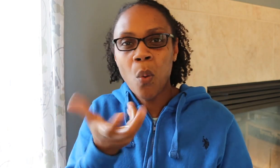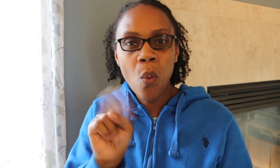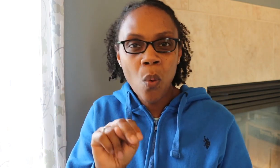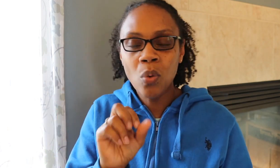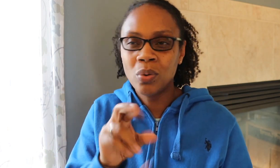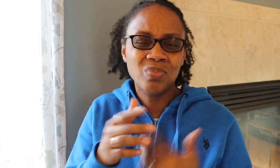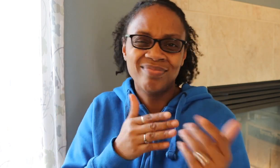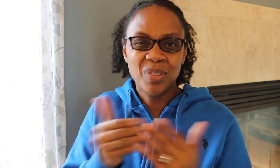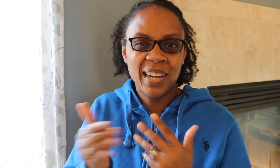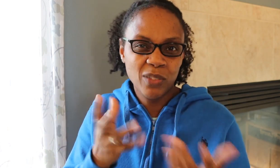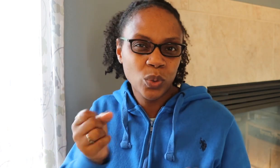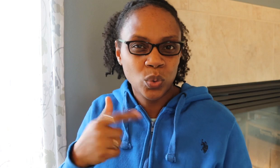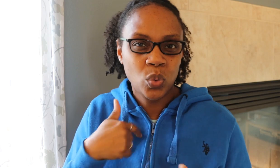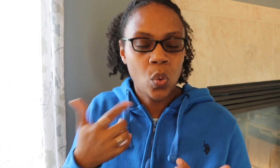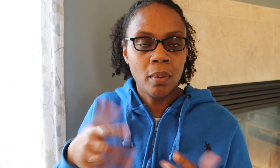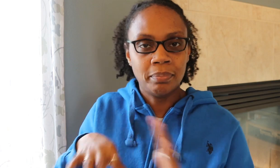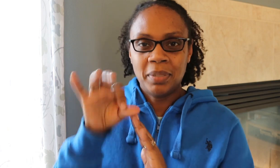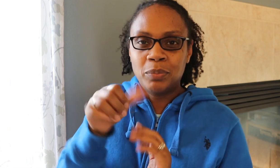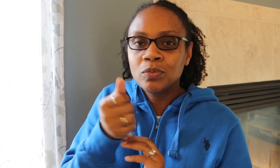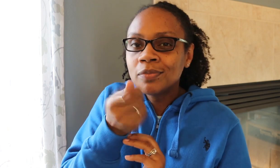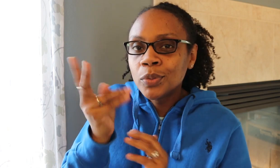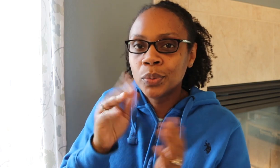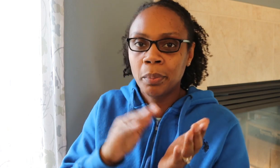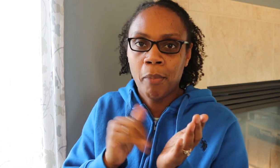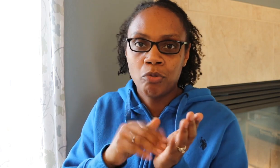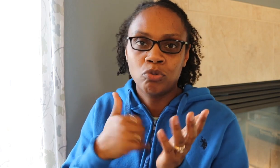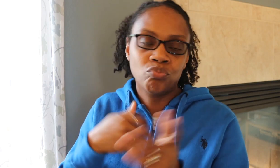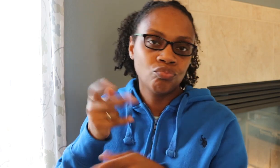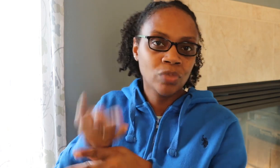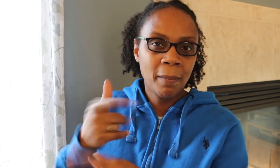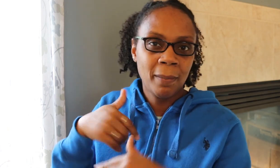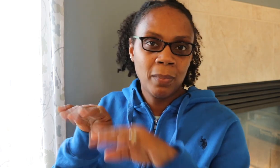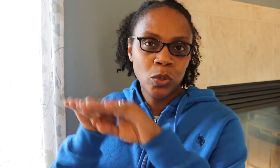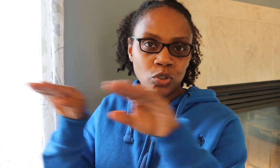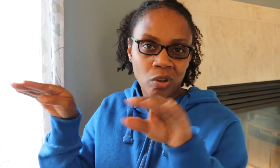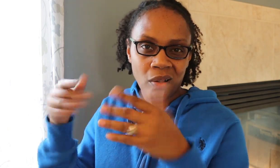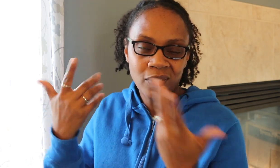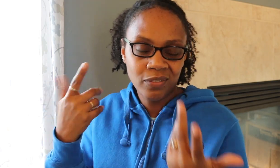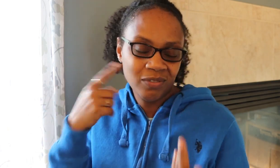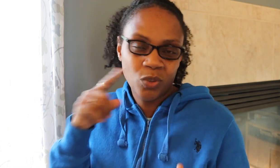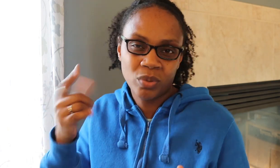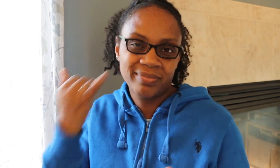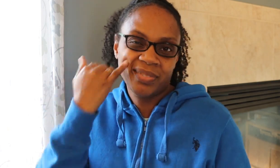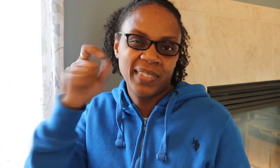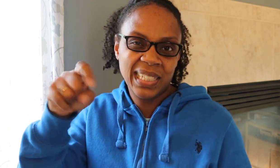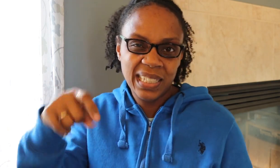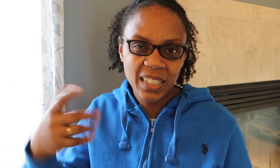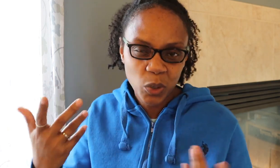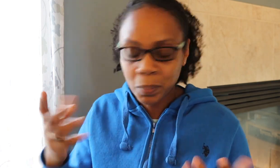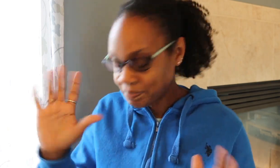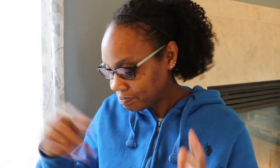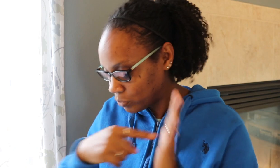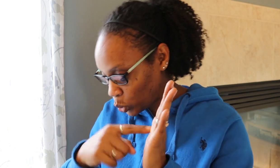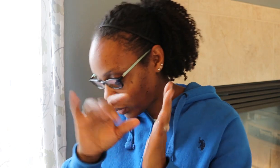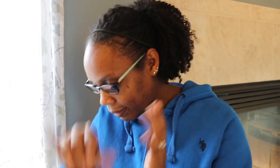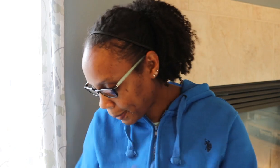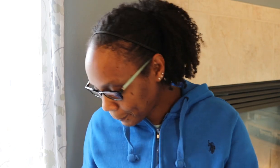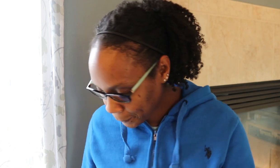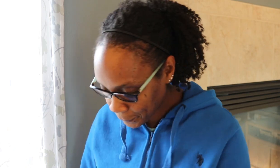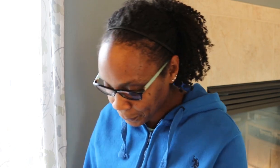have to make my own batch. So I picked up a few butters as well that I'm just going to keep on my shelf for when I need those. So I'll show